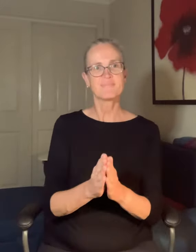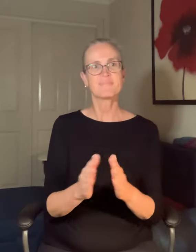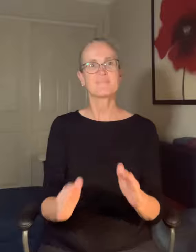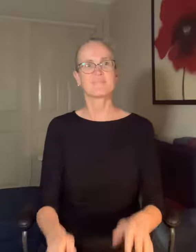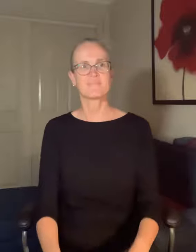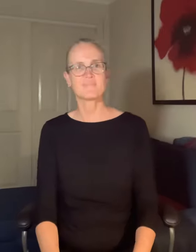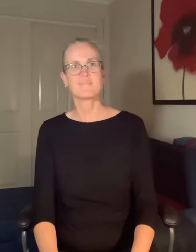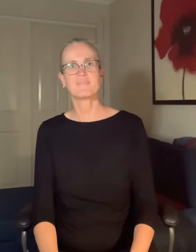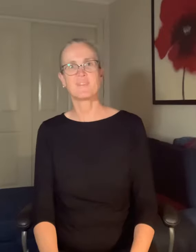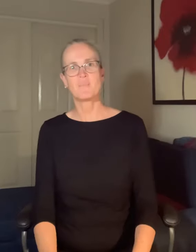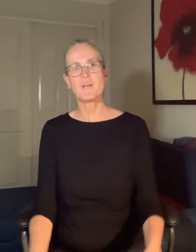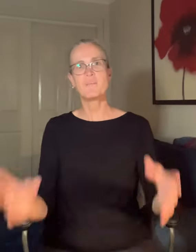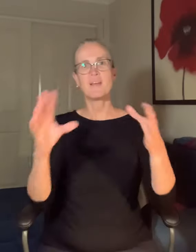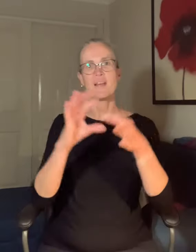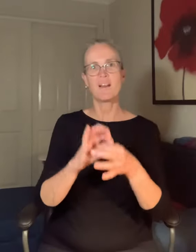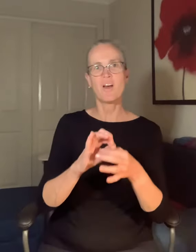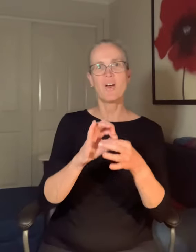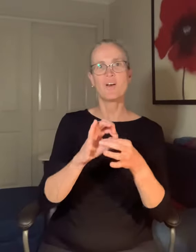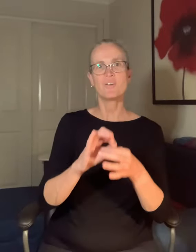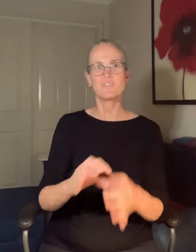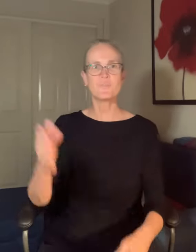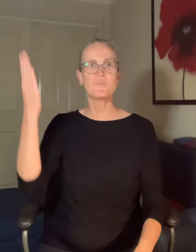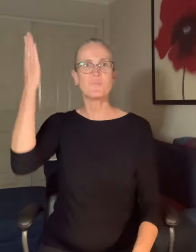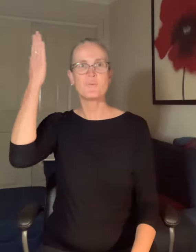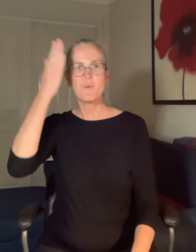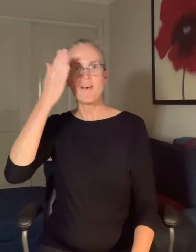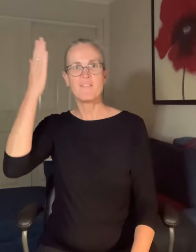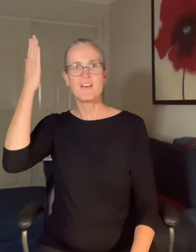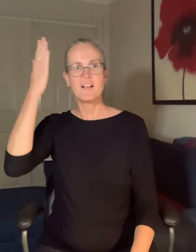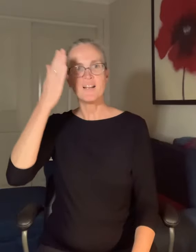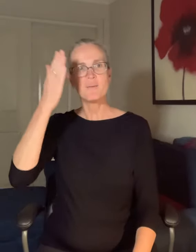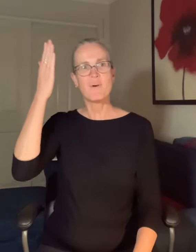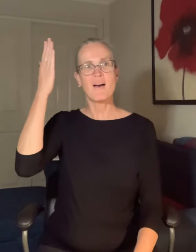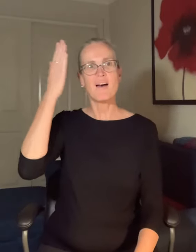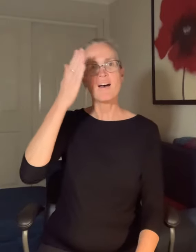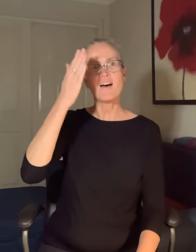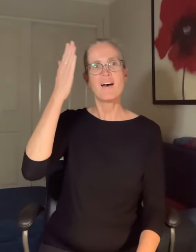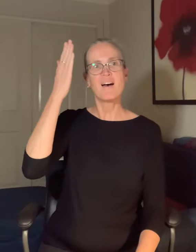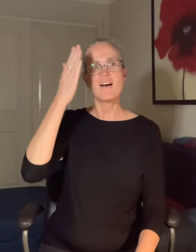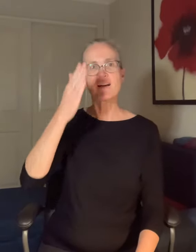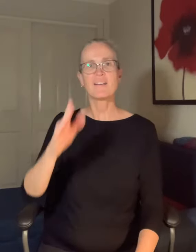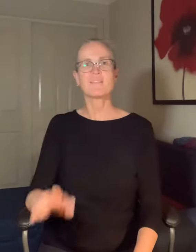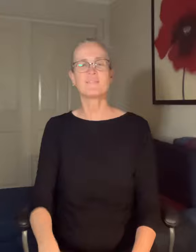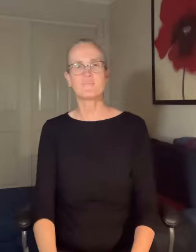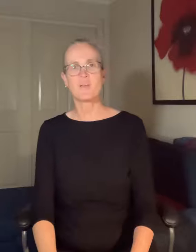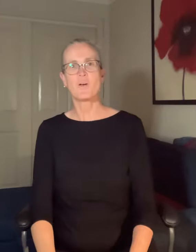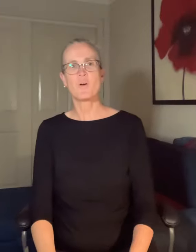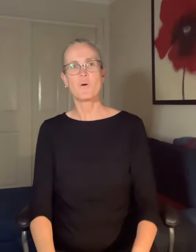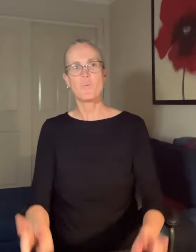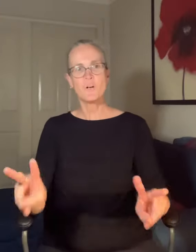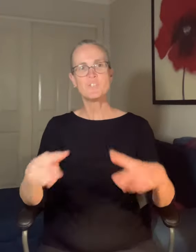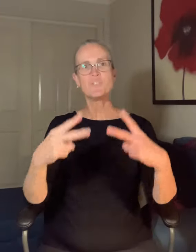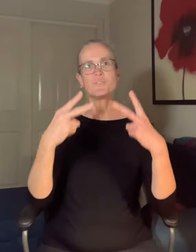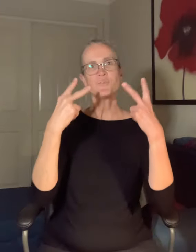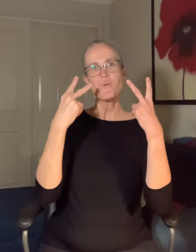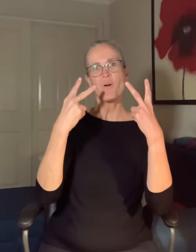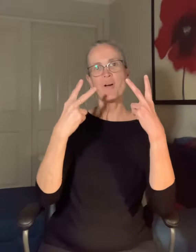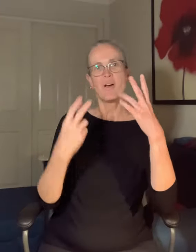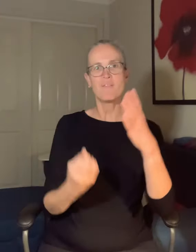We belong to Beverly Park, we watch us thrive